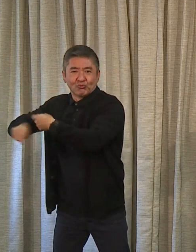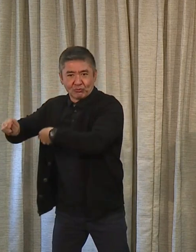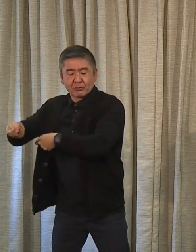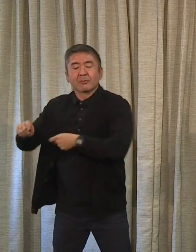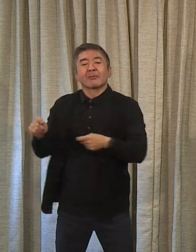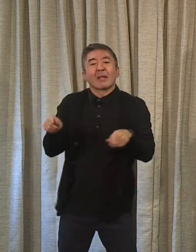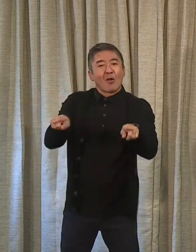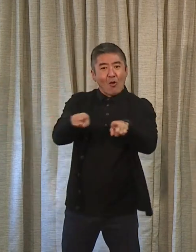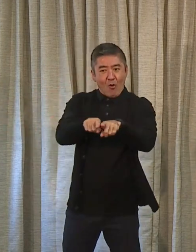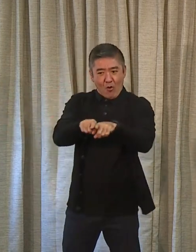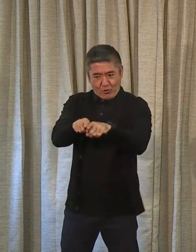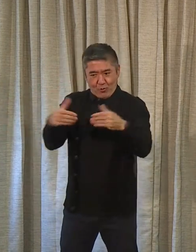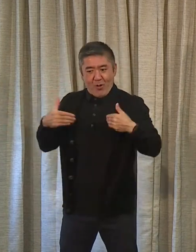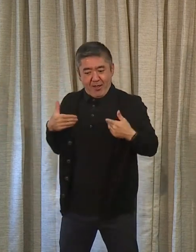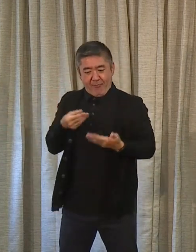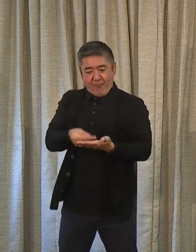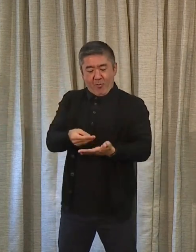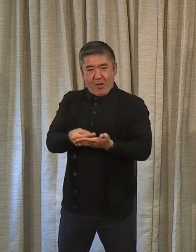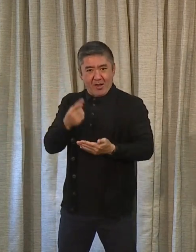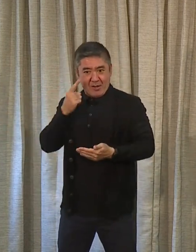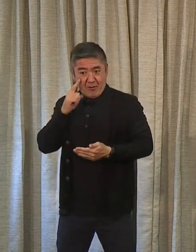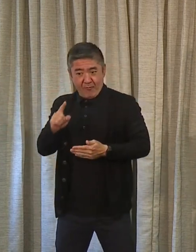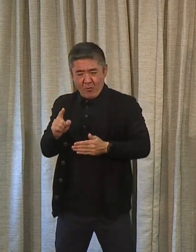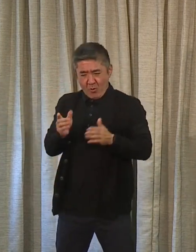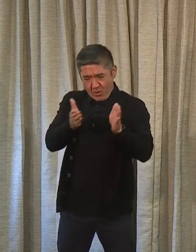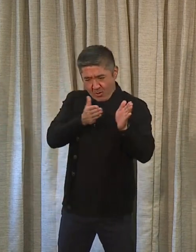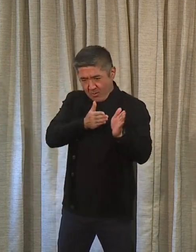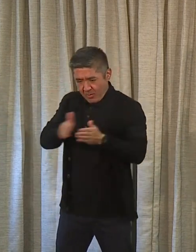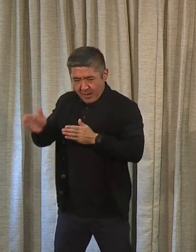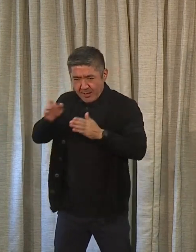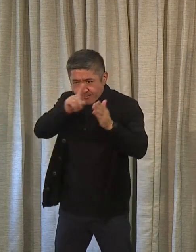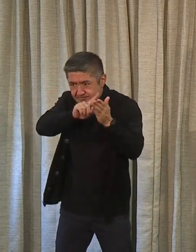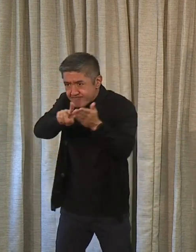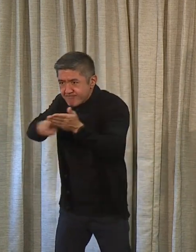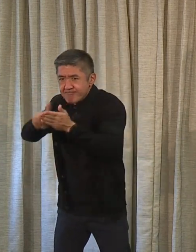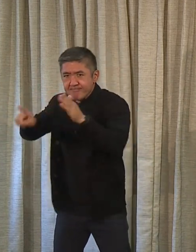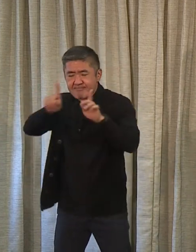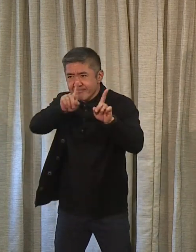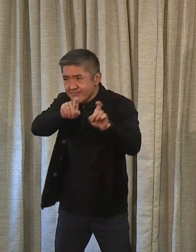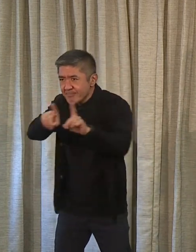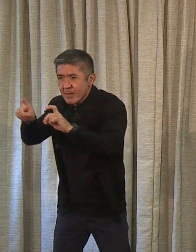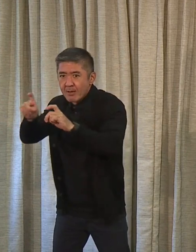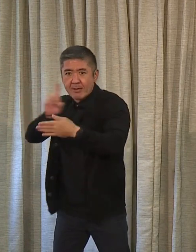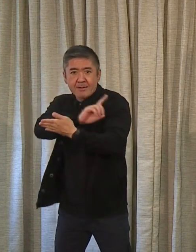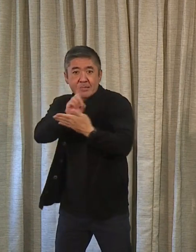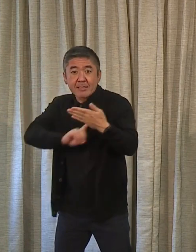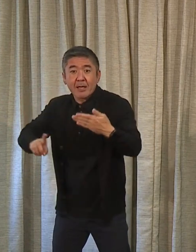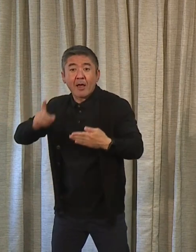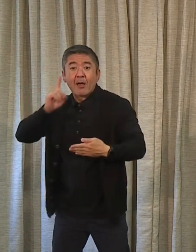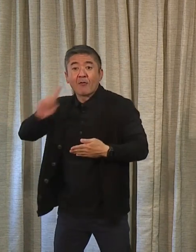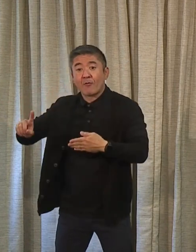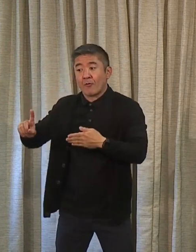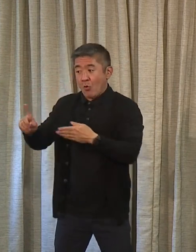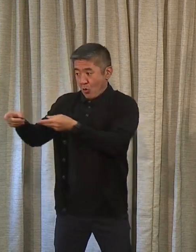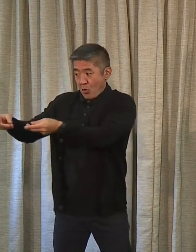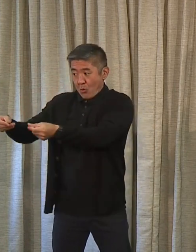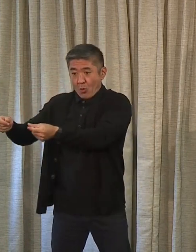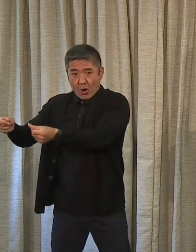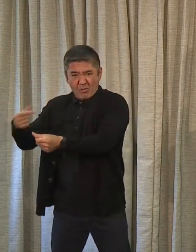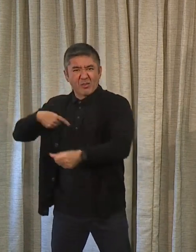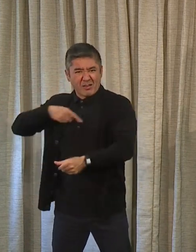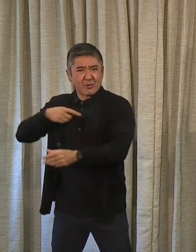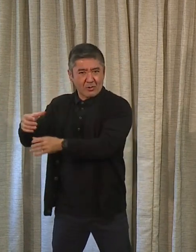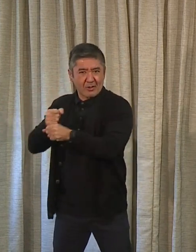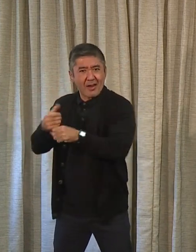put in money to do a planning study, an intermodal planning study, and design for property that we acquired. We